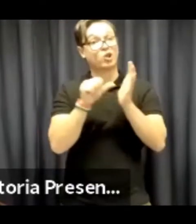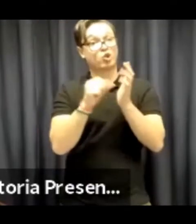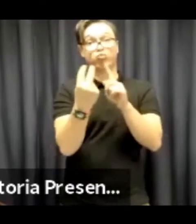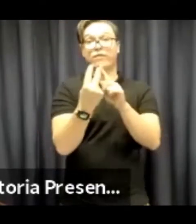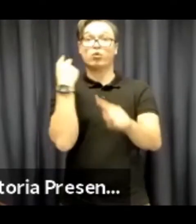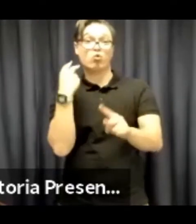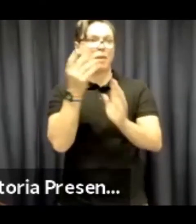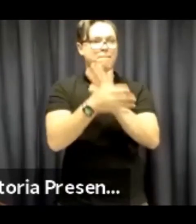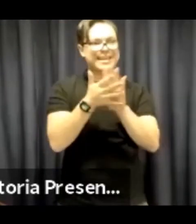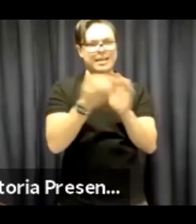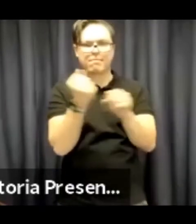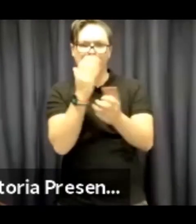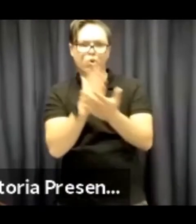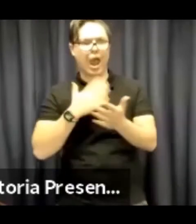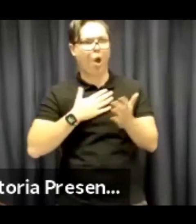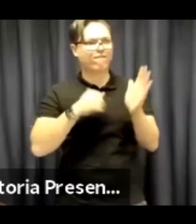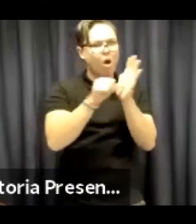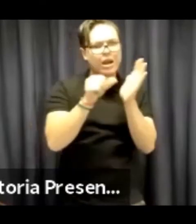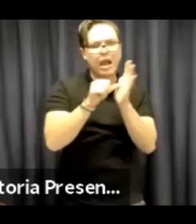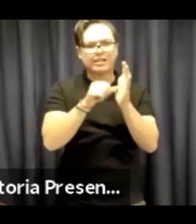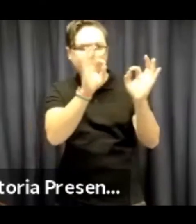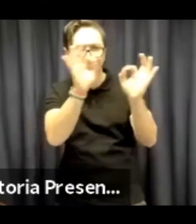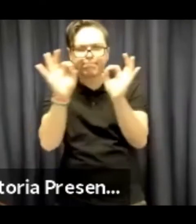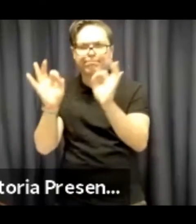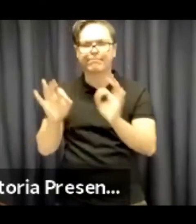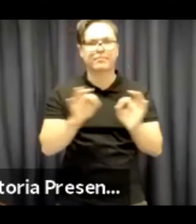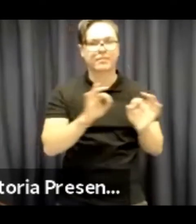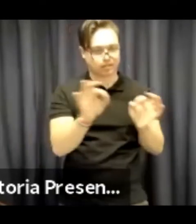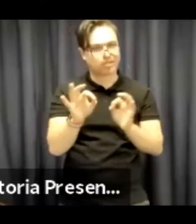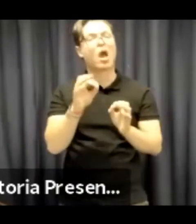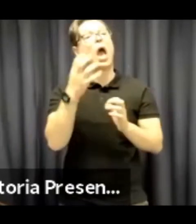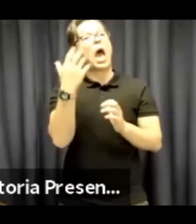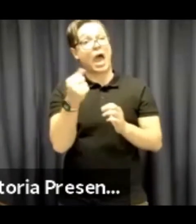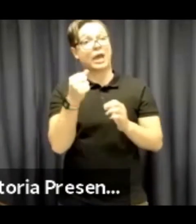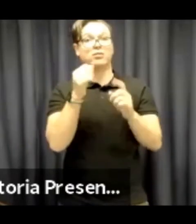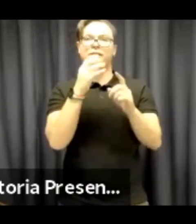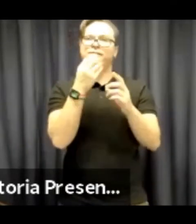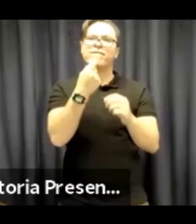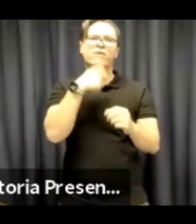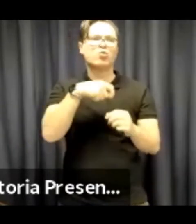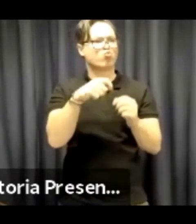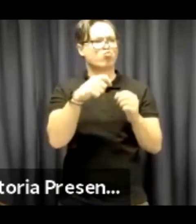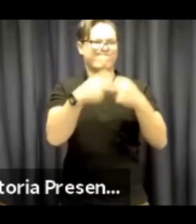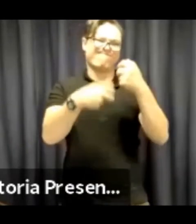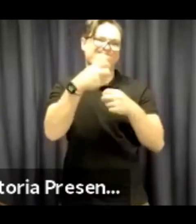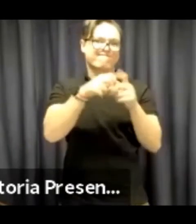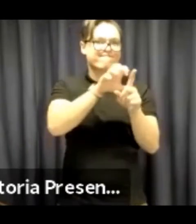So we're a review to ensure that our finances were appropriate and